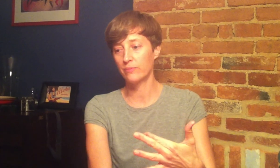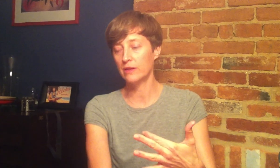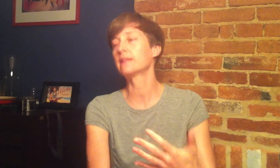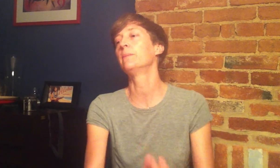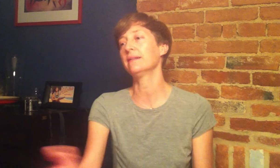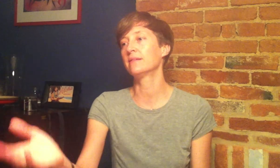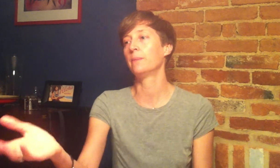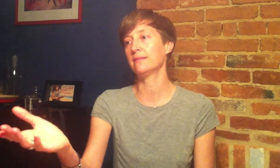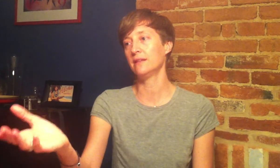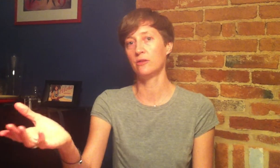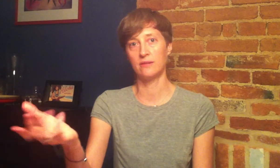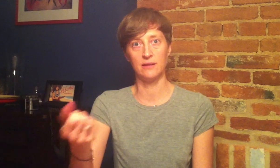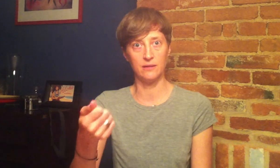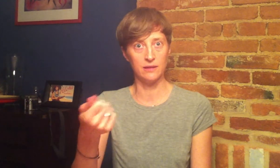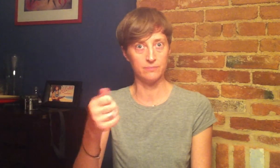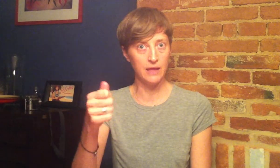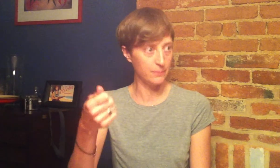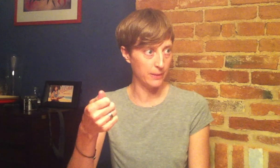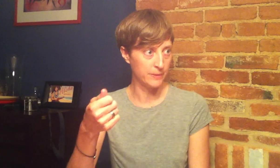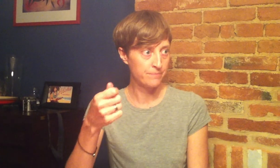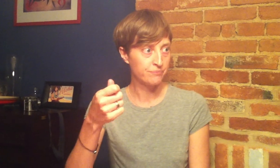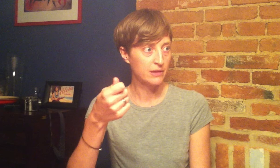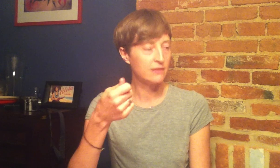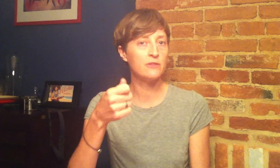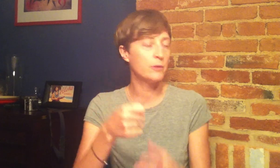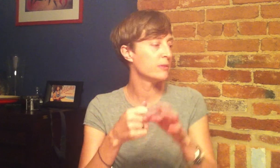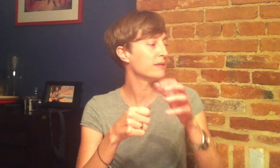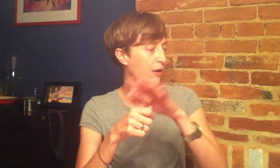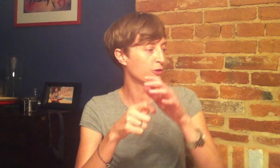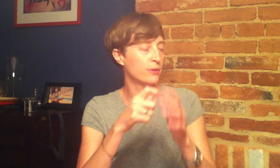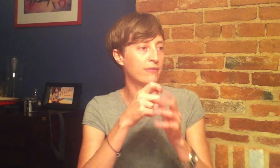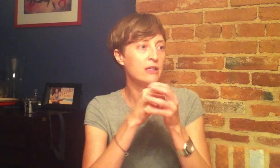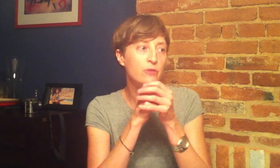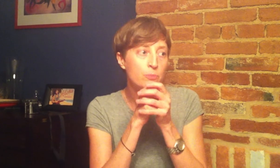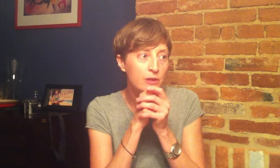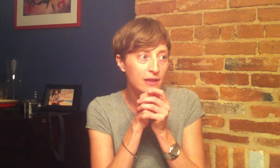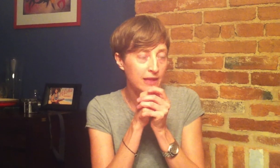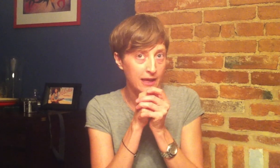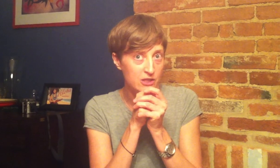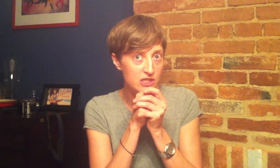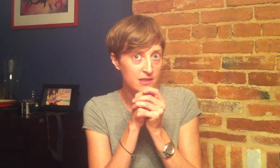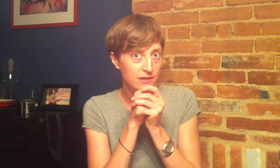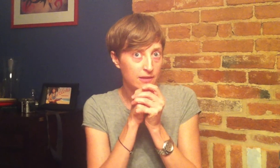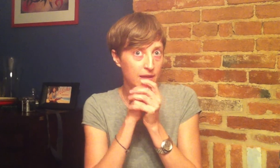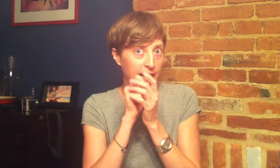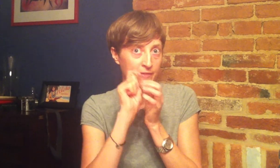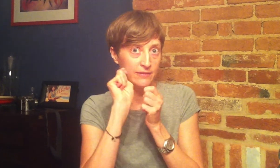like the best, the best thing to use is a lollipop. Because it's supposed to be sour or sweet or whatever, and if you put it on the edge, and the